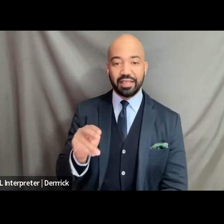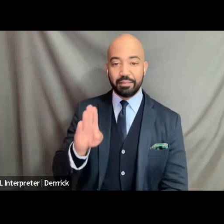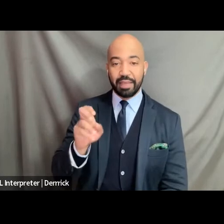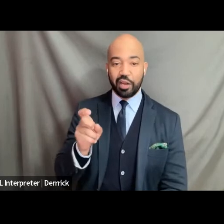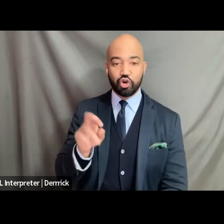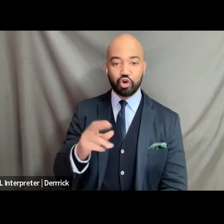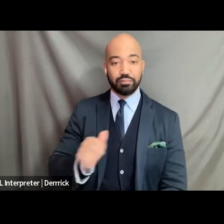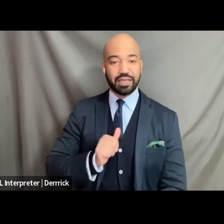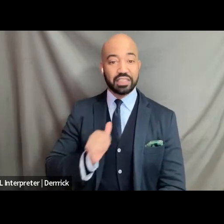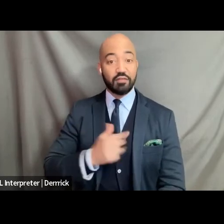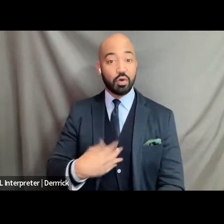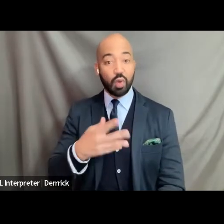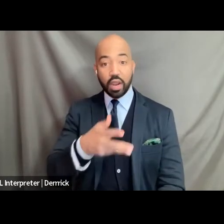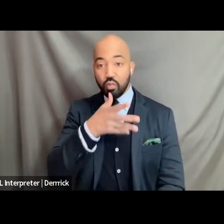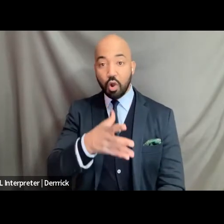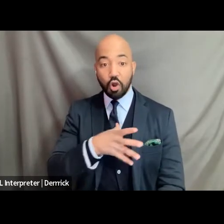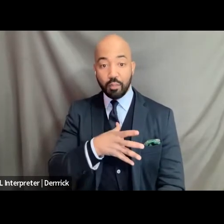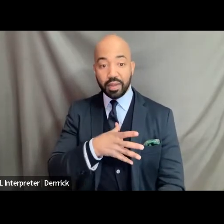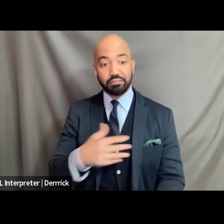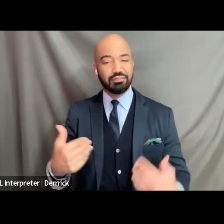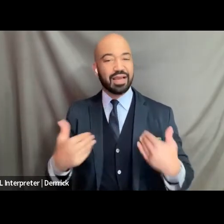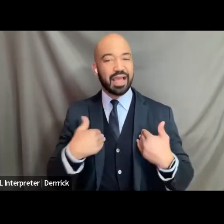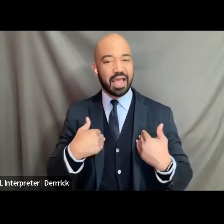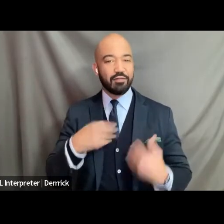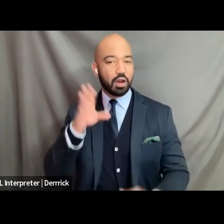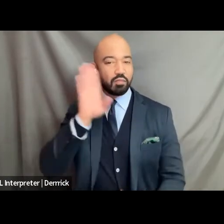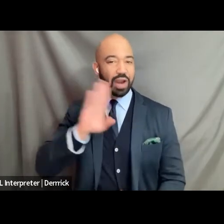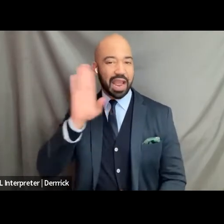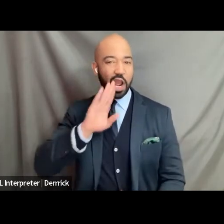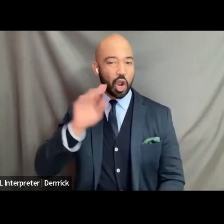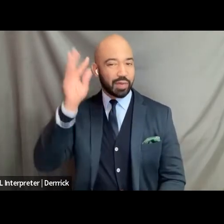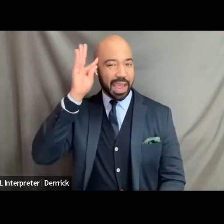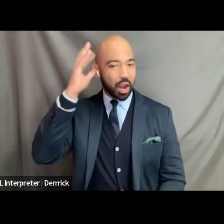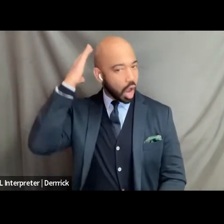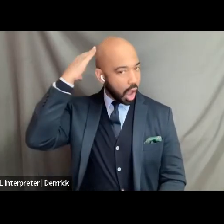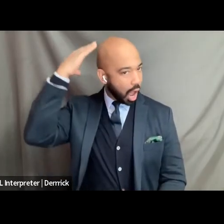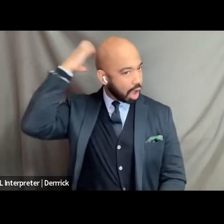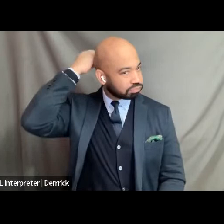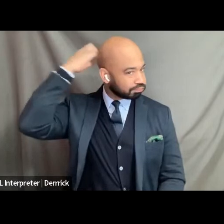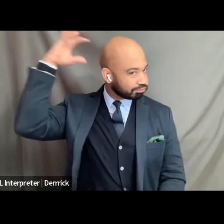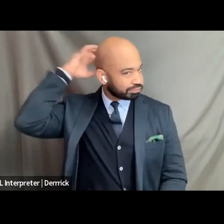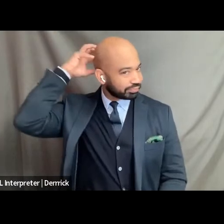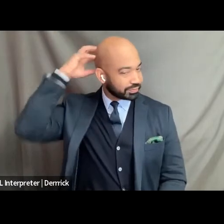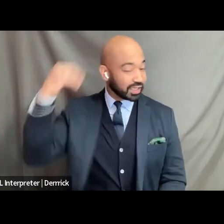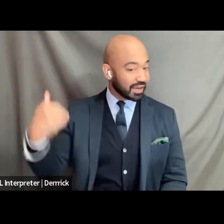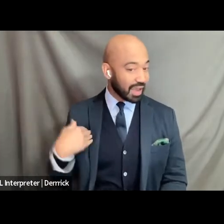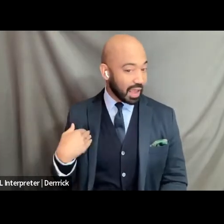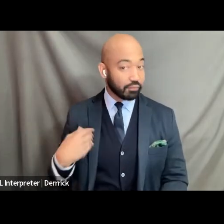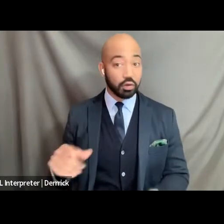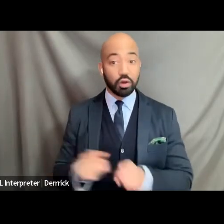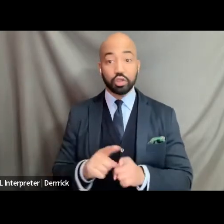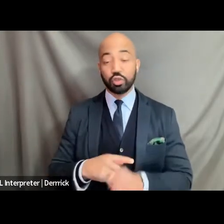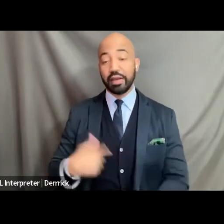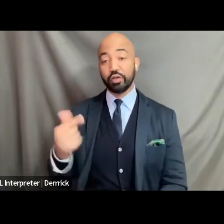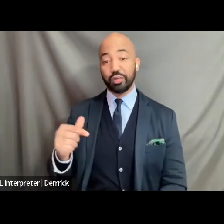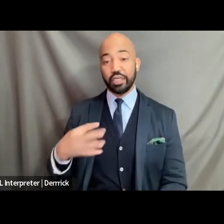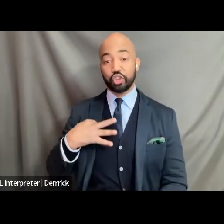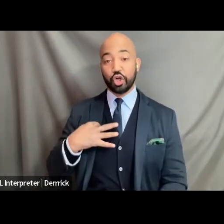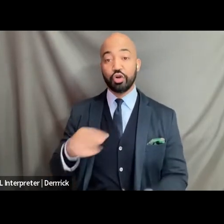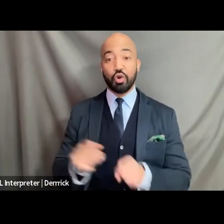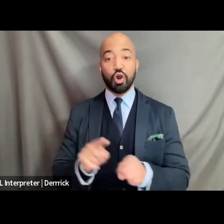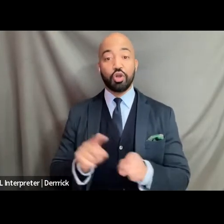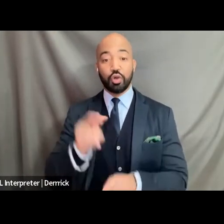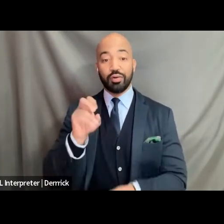white woman with brown hair that is pulled back into a ponytail messy bun um i'm wearing a green shirt and a navy blue